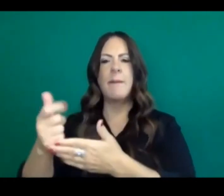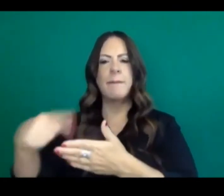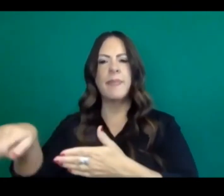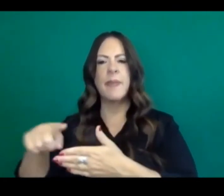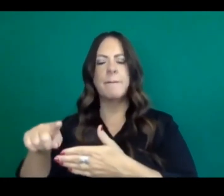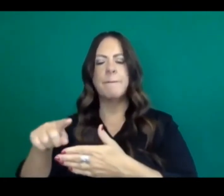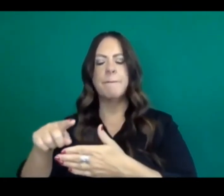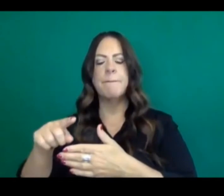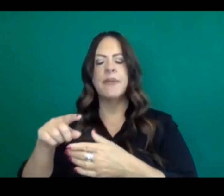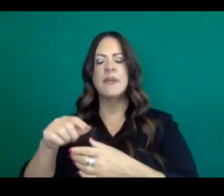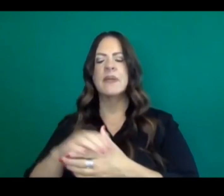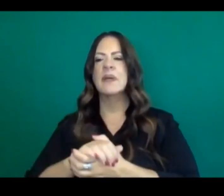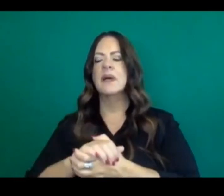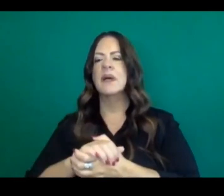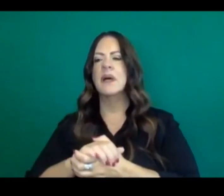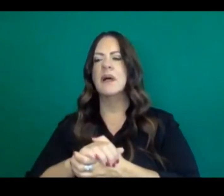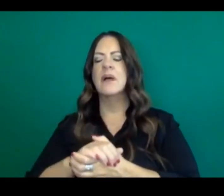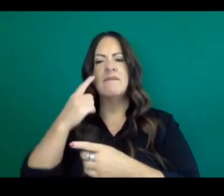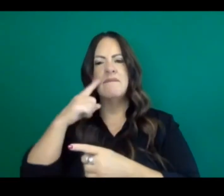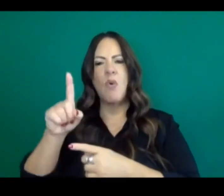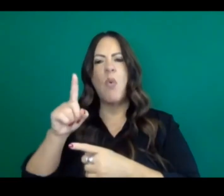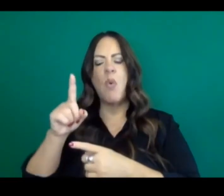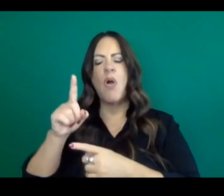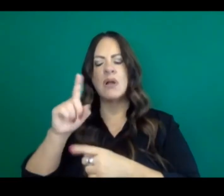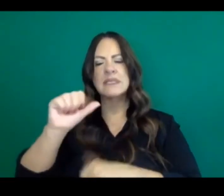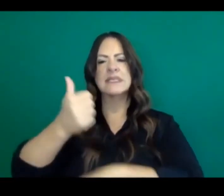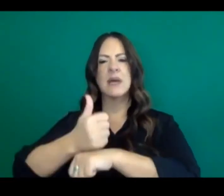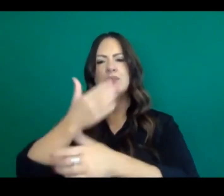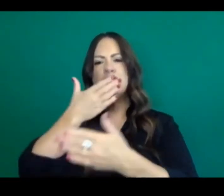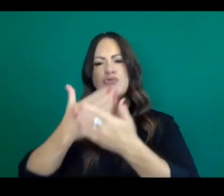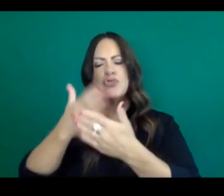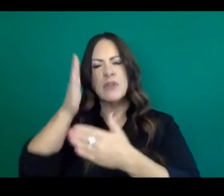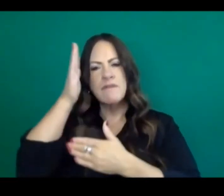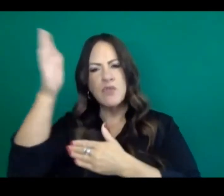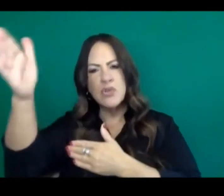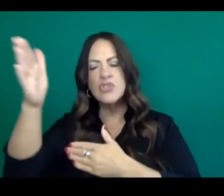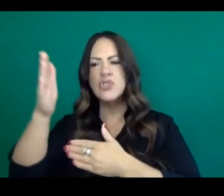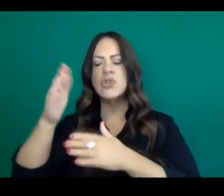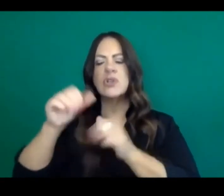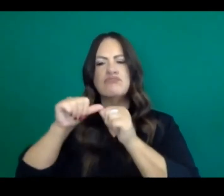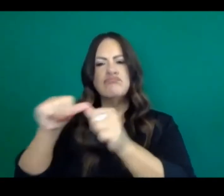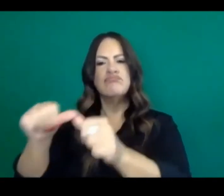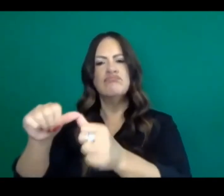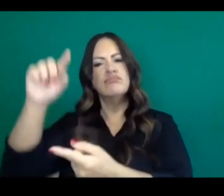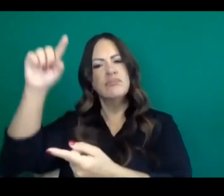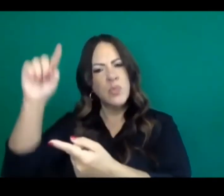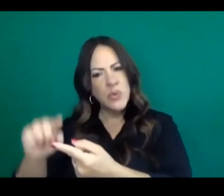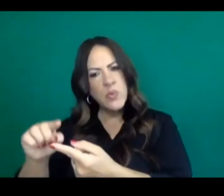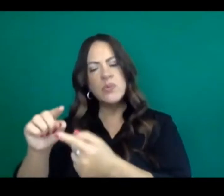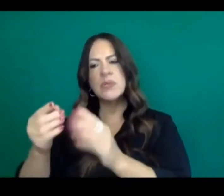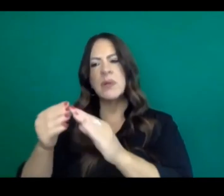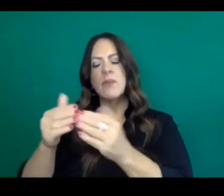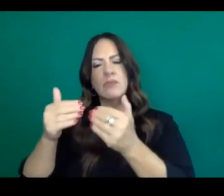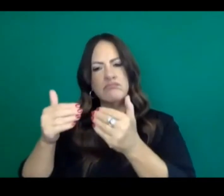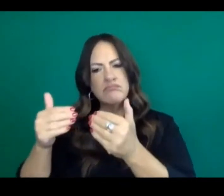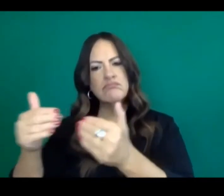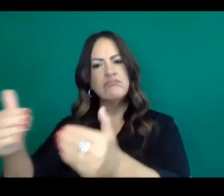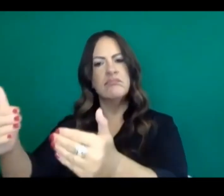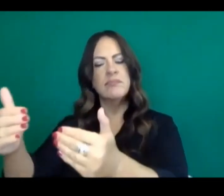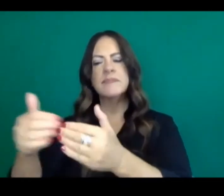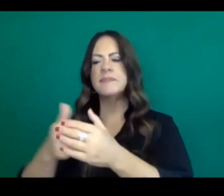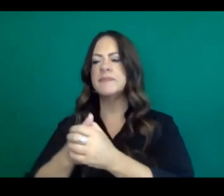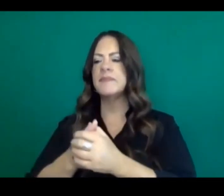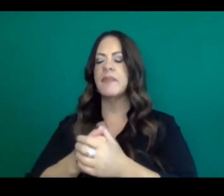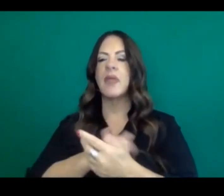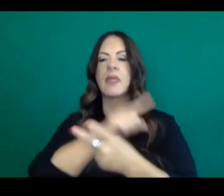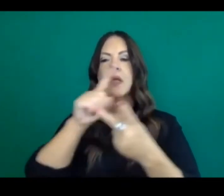transmission now, but to really set us up for a future where we'll see reduced transmission moving forward. The second part